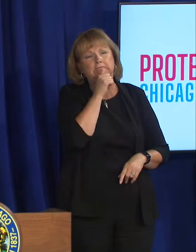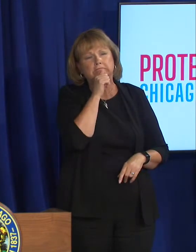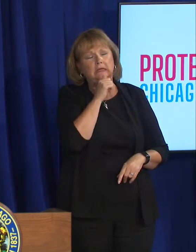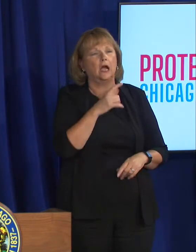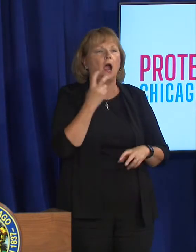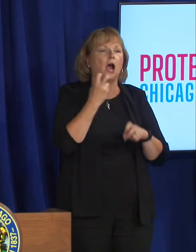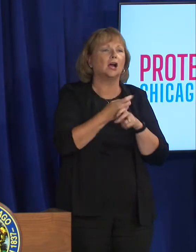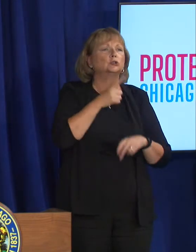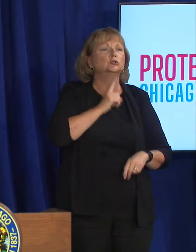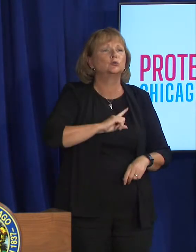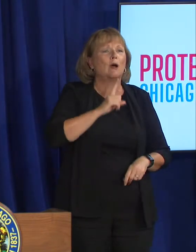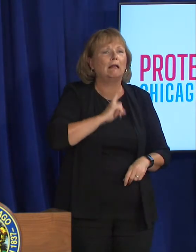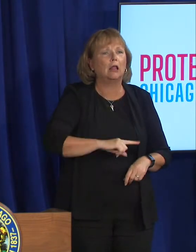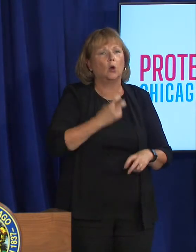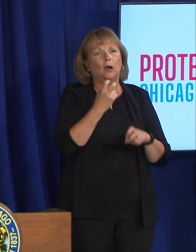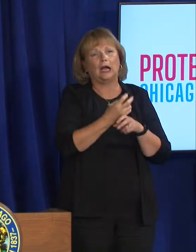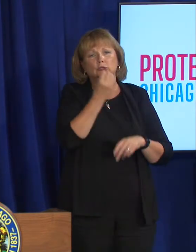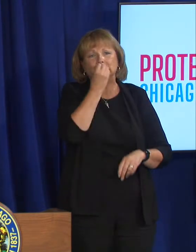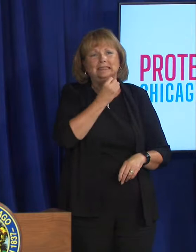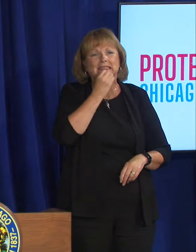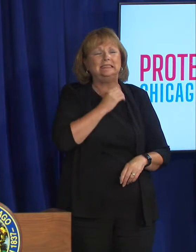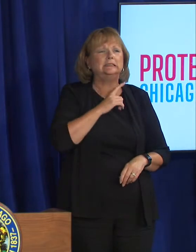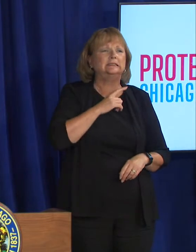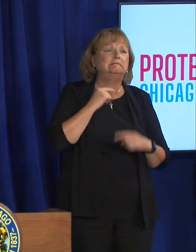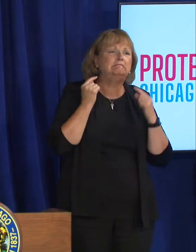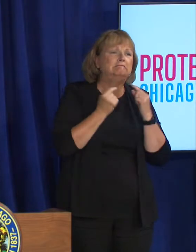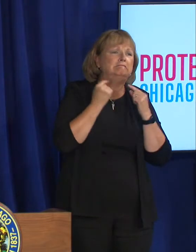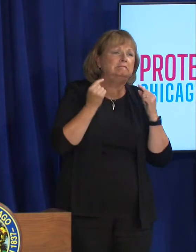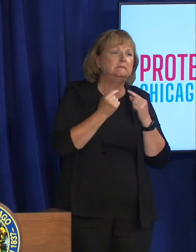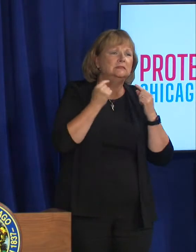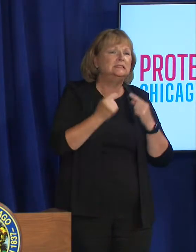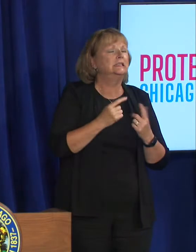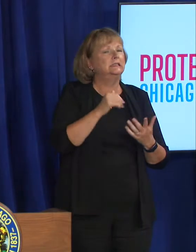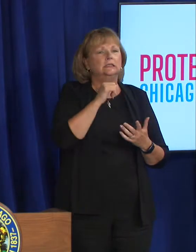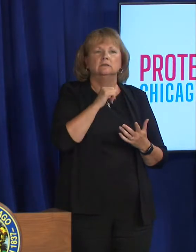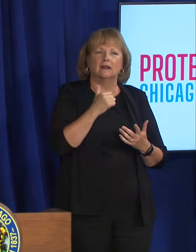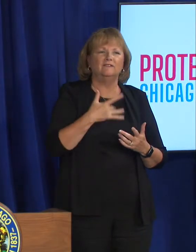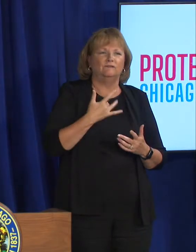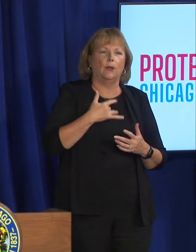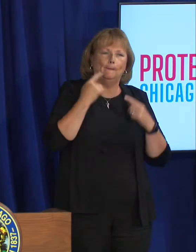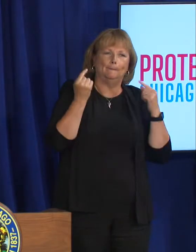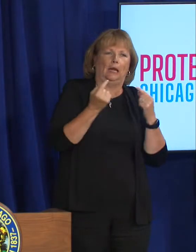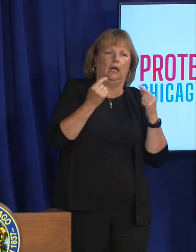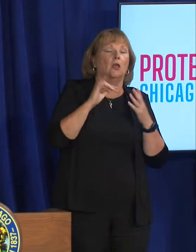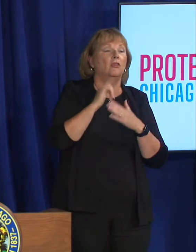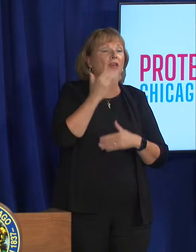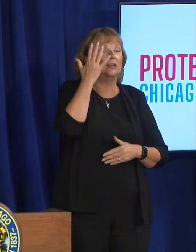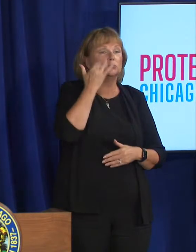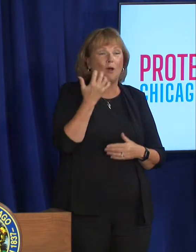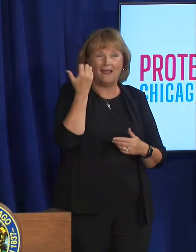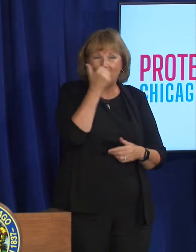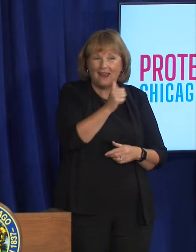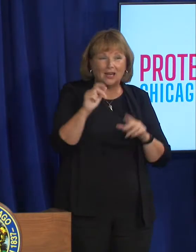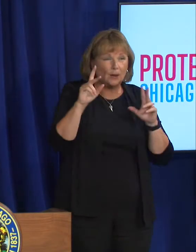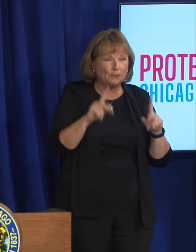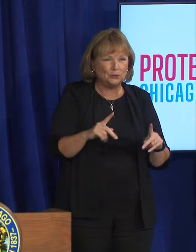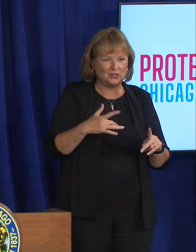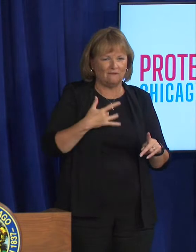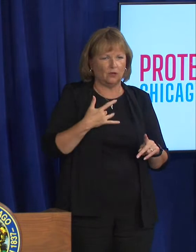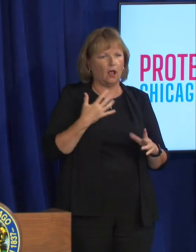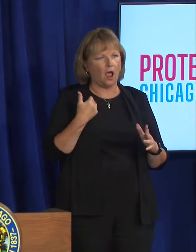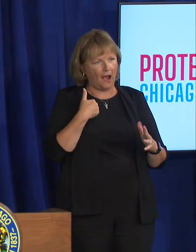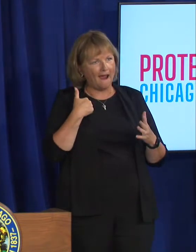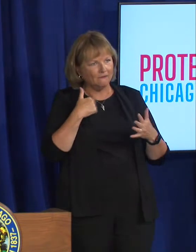swallow or eat and can cause severe discomfort and so for these reasons any anybody that experiences those